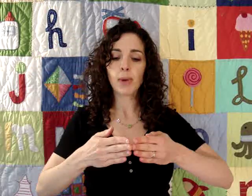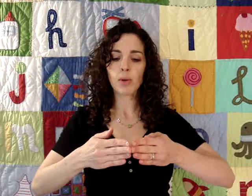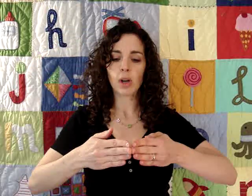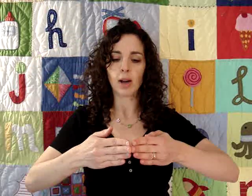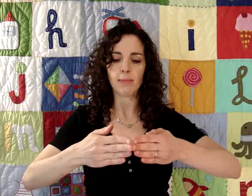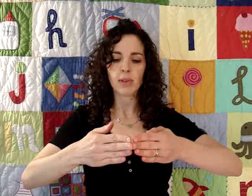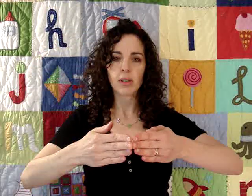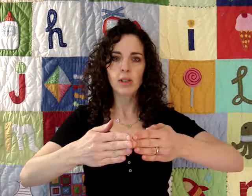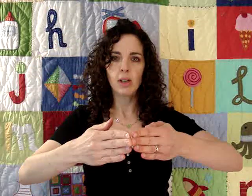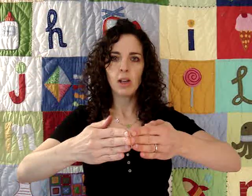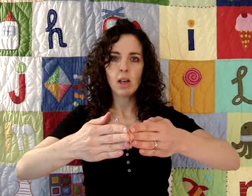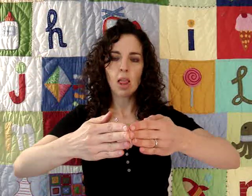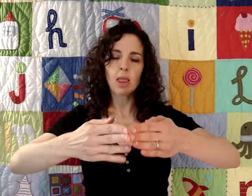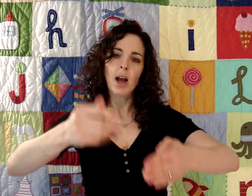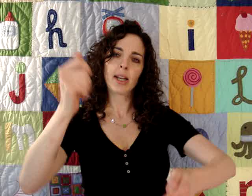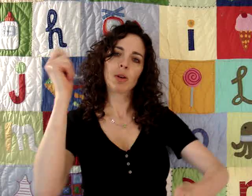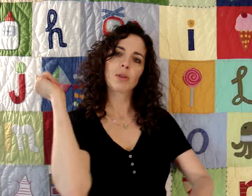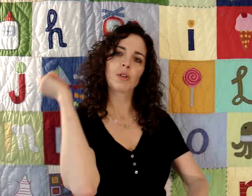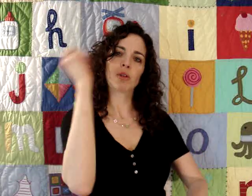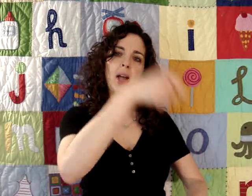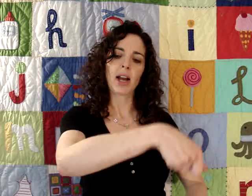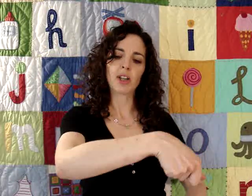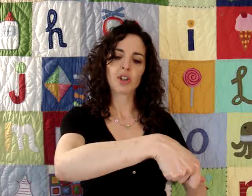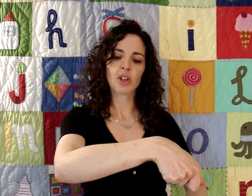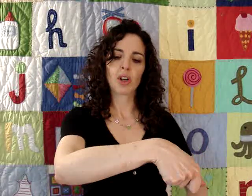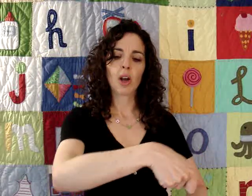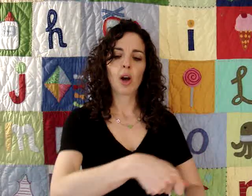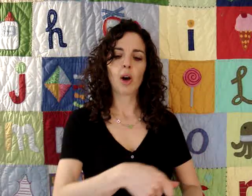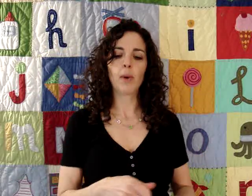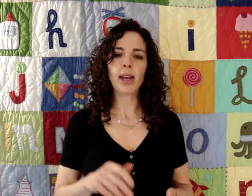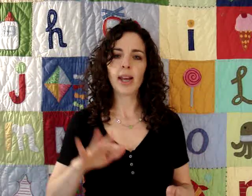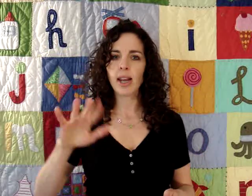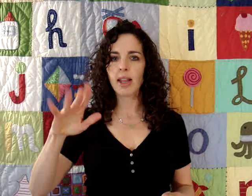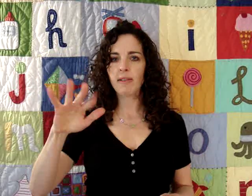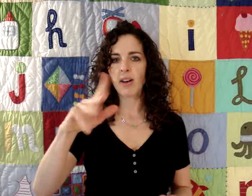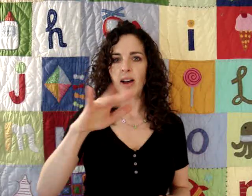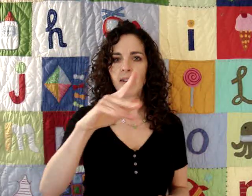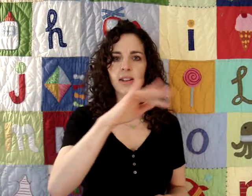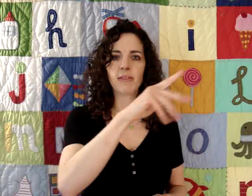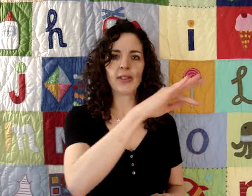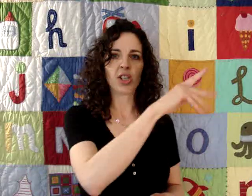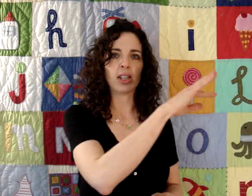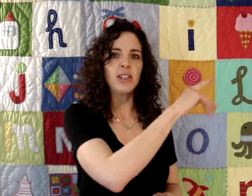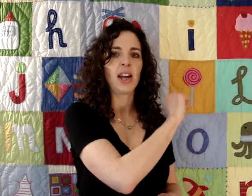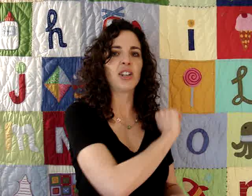boat comes. Line goes kersplash. Away the five little fishies dash.